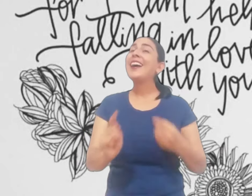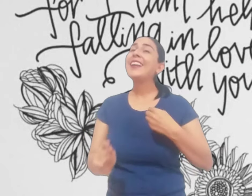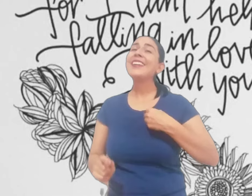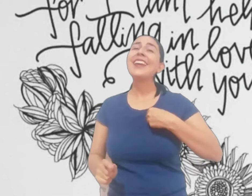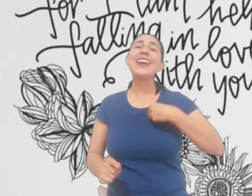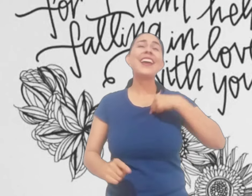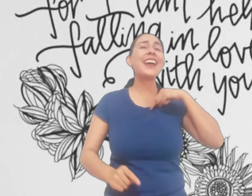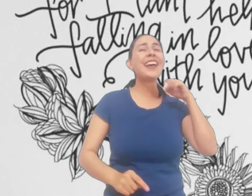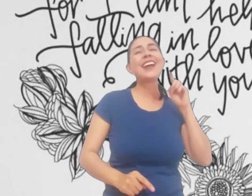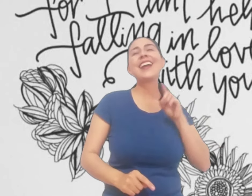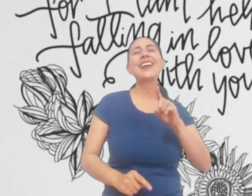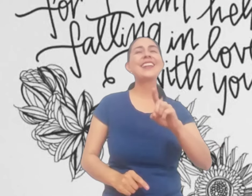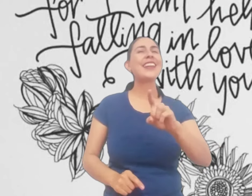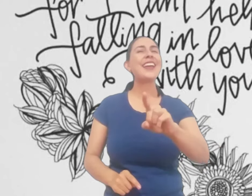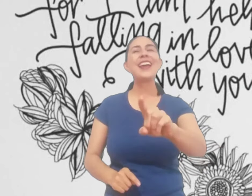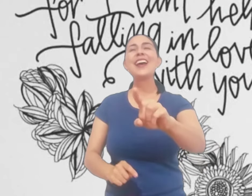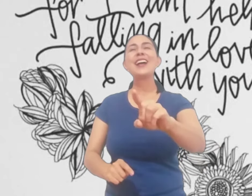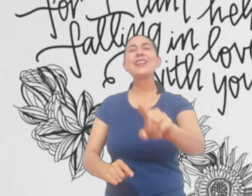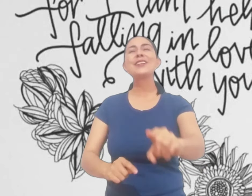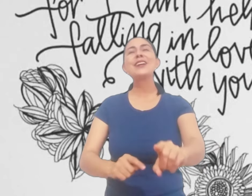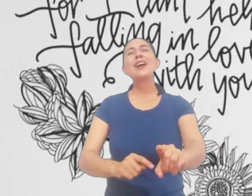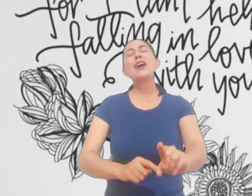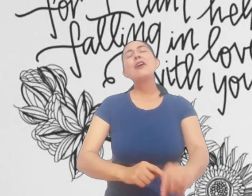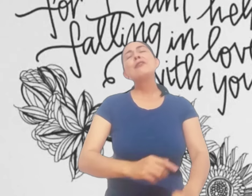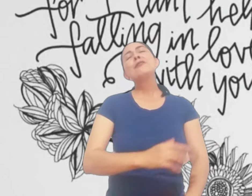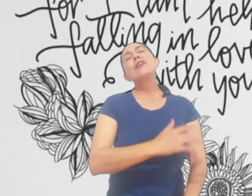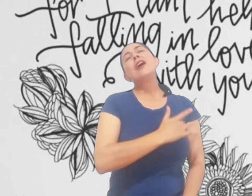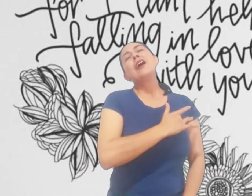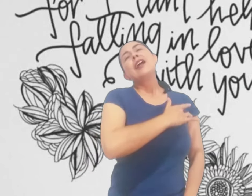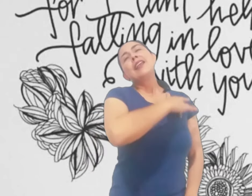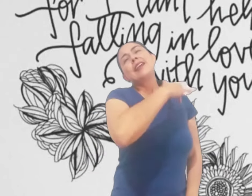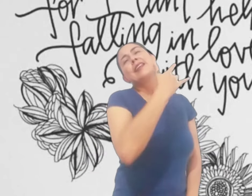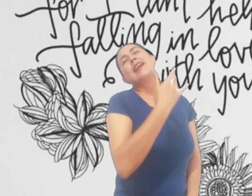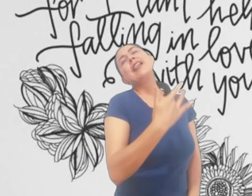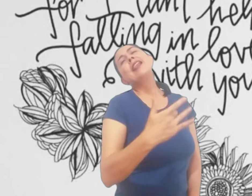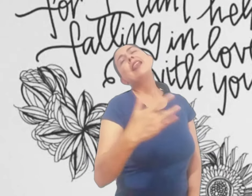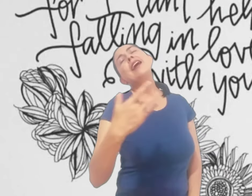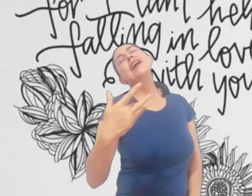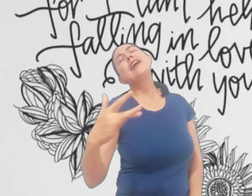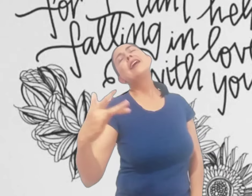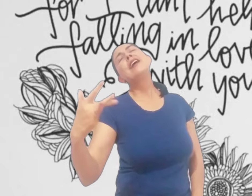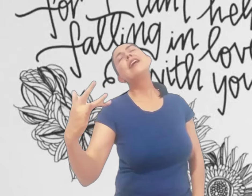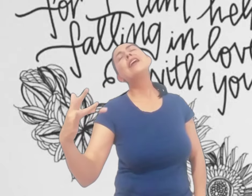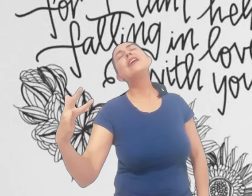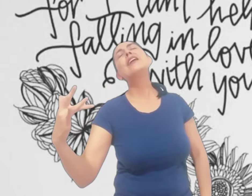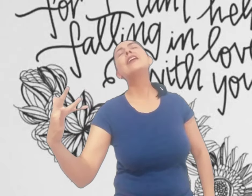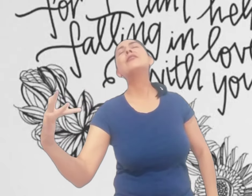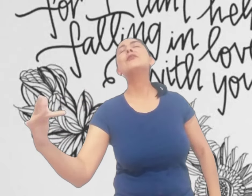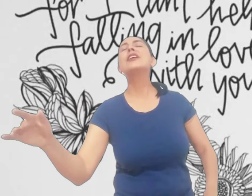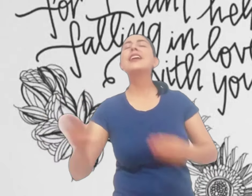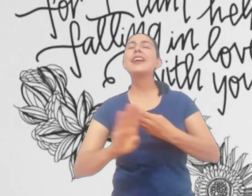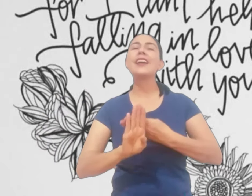can't help falling in love with